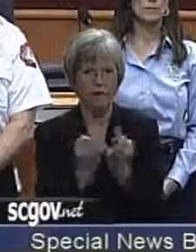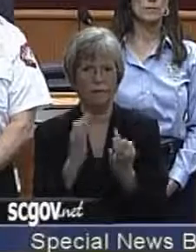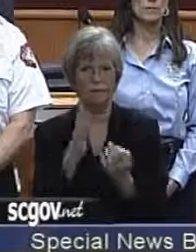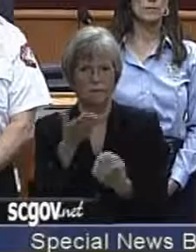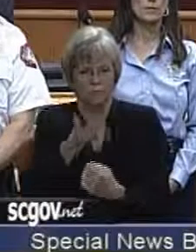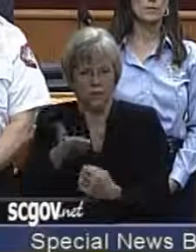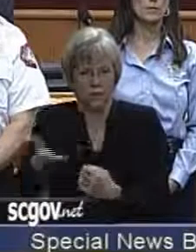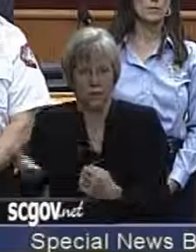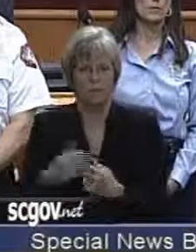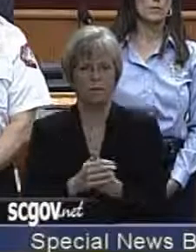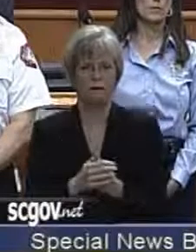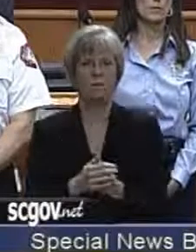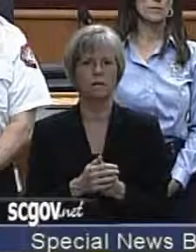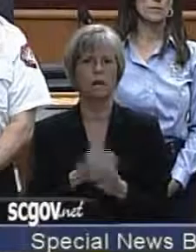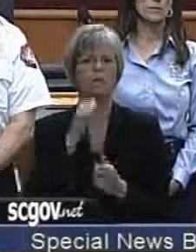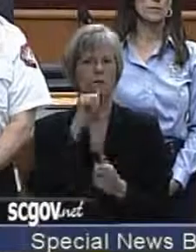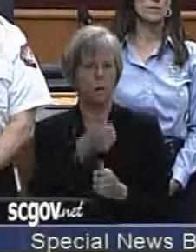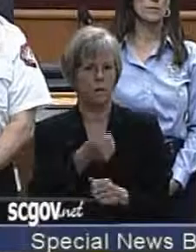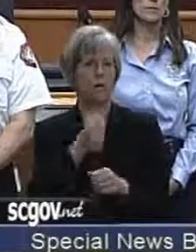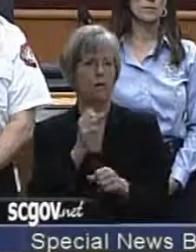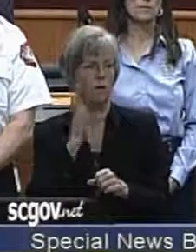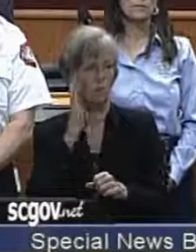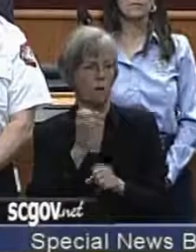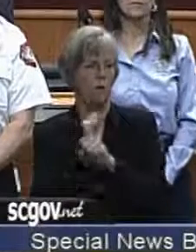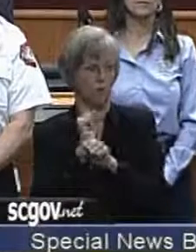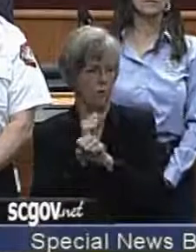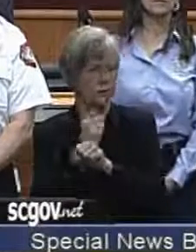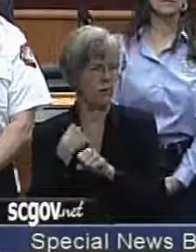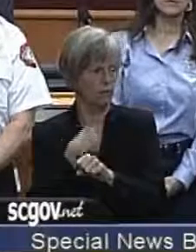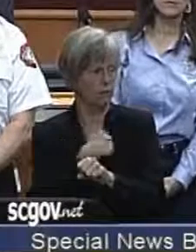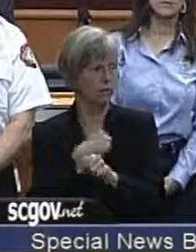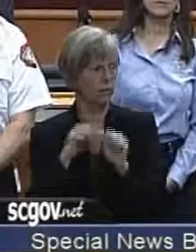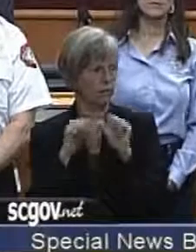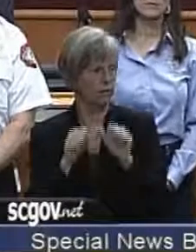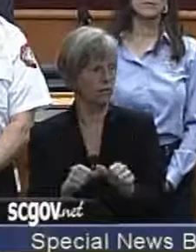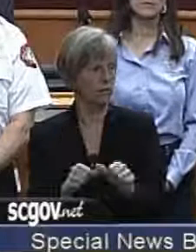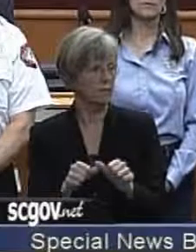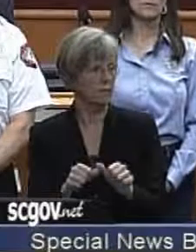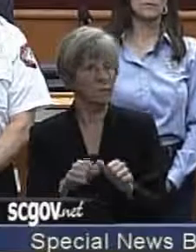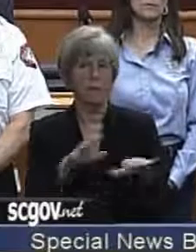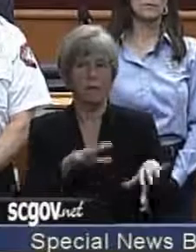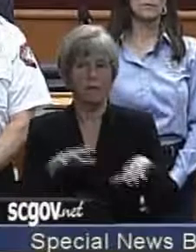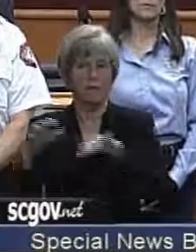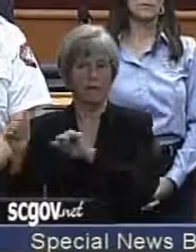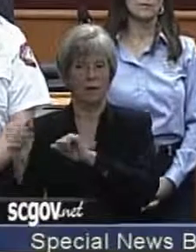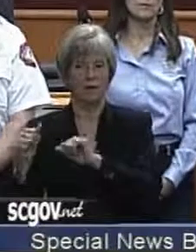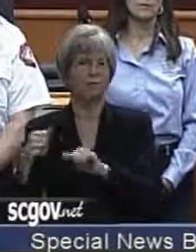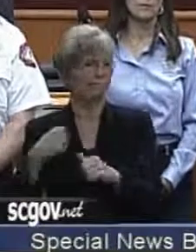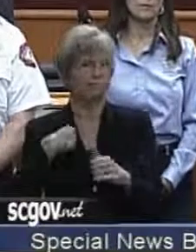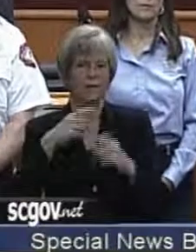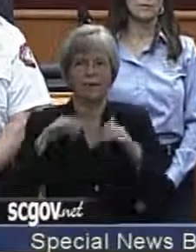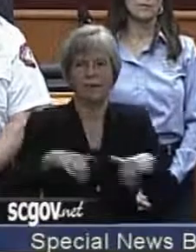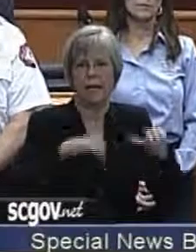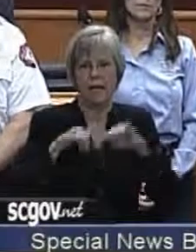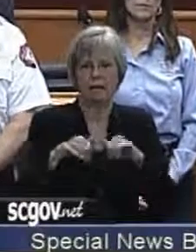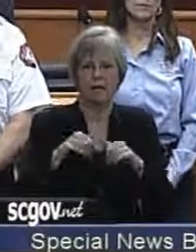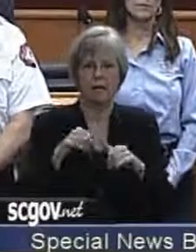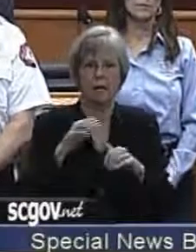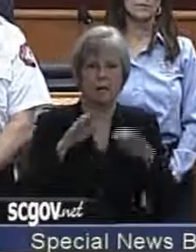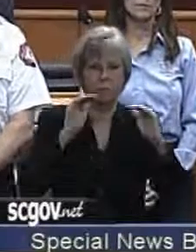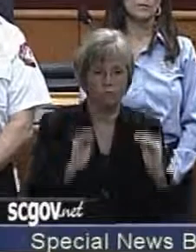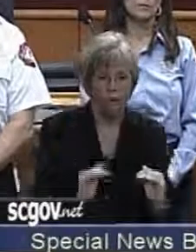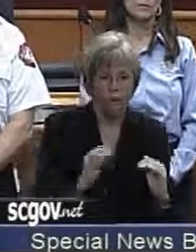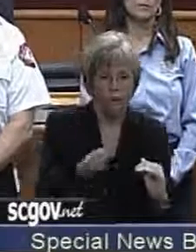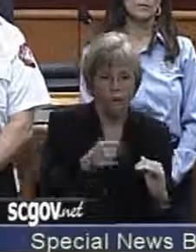personnel will be working tomorrow as needed. As far as evacuation, I would just reiterate what everyone else has said, low-lying areas, mobile